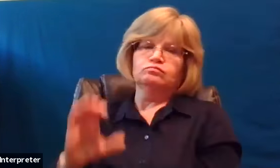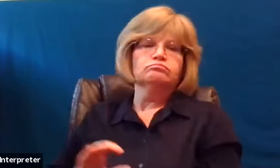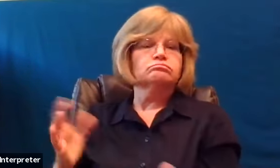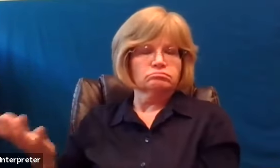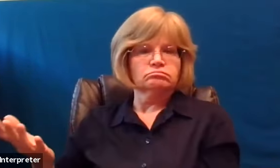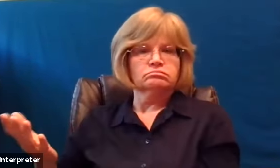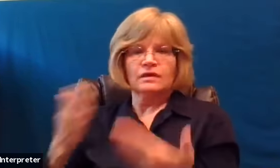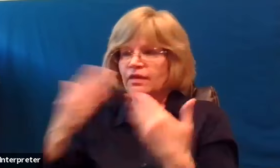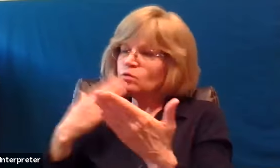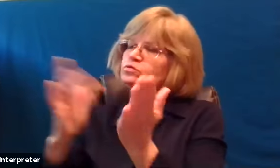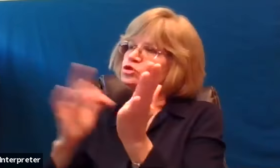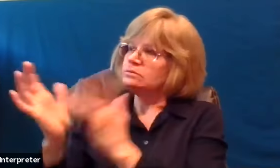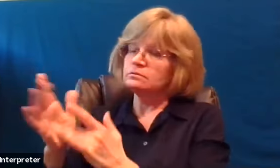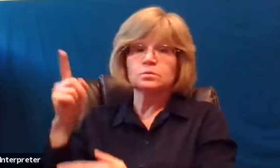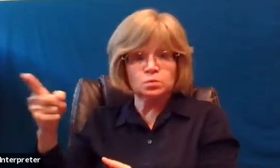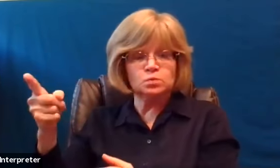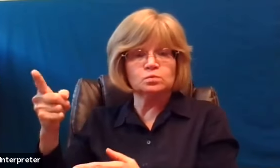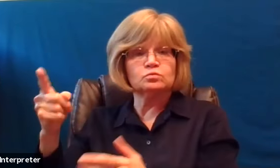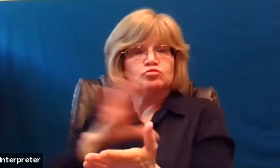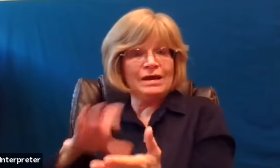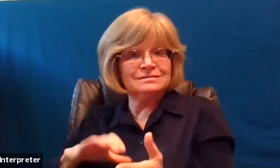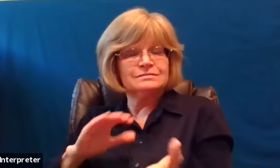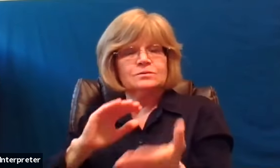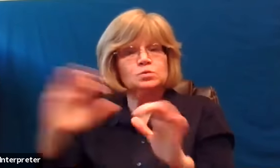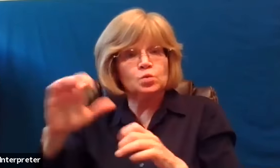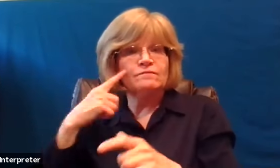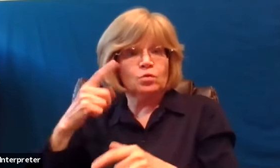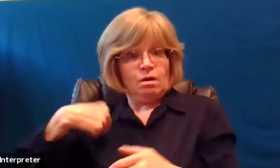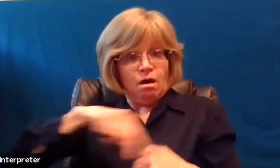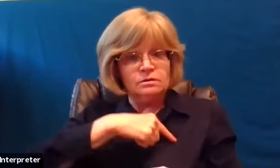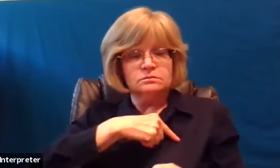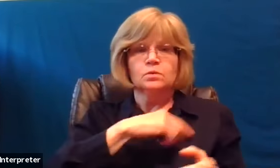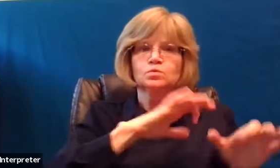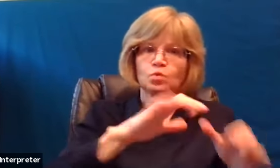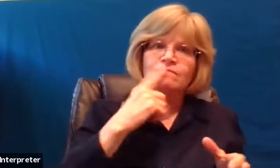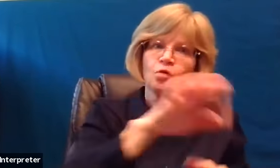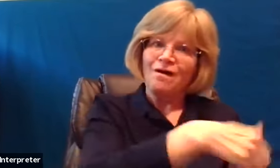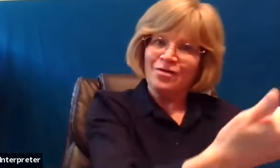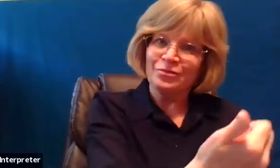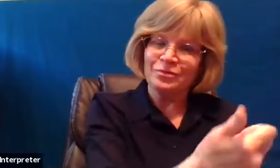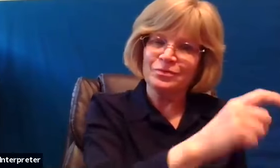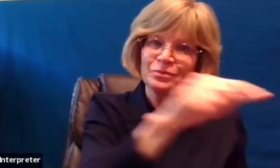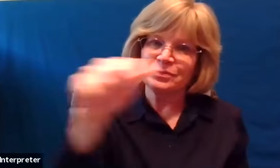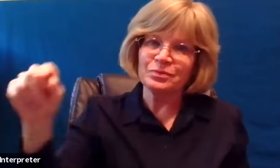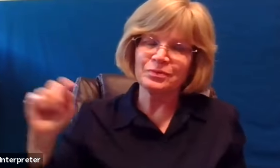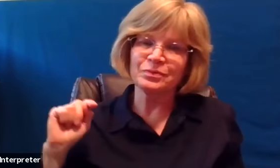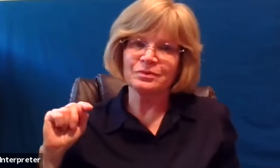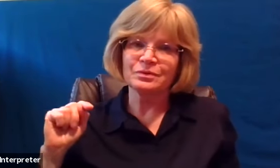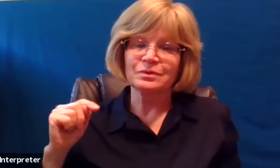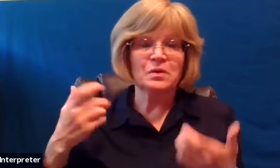we do for others we don't want god's forgiveness we be diminished for ourselves or